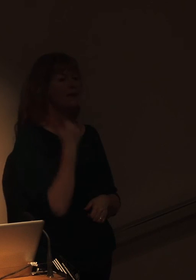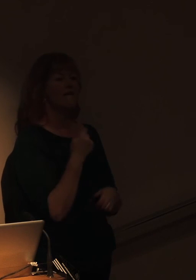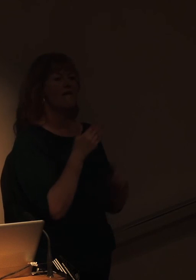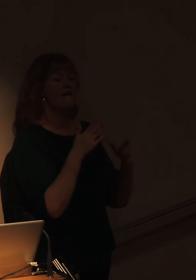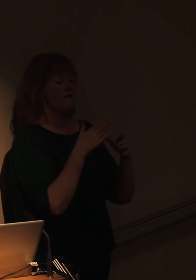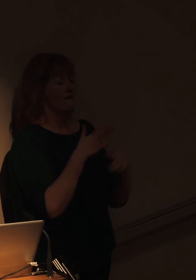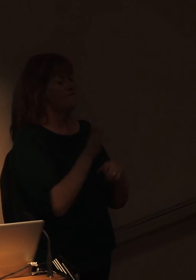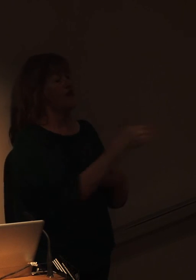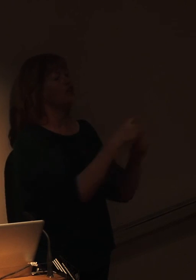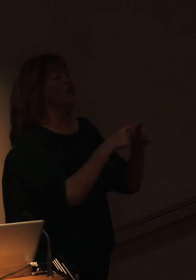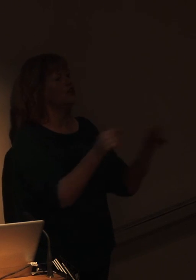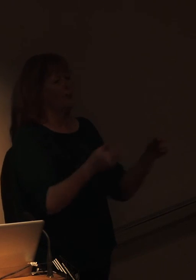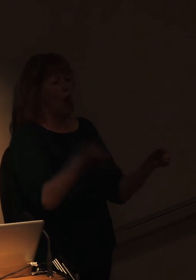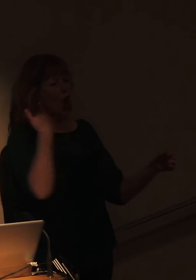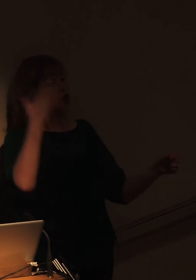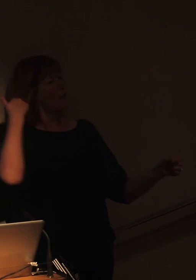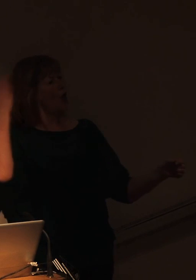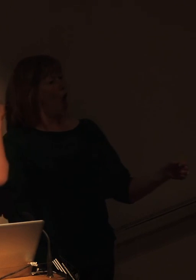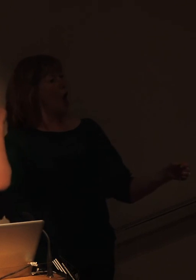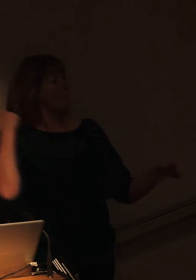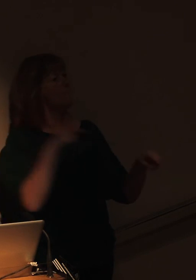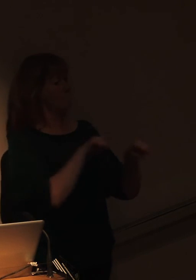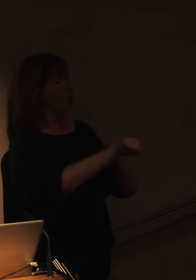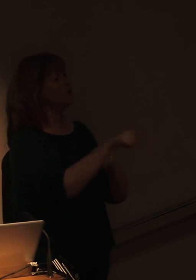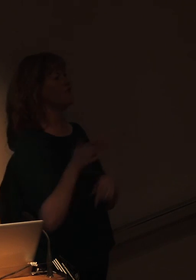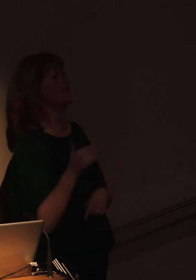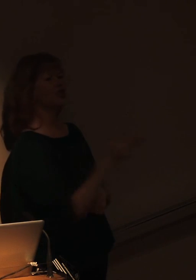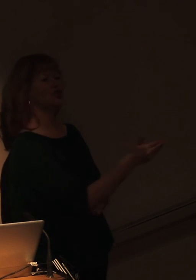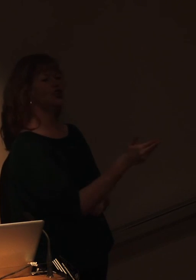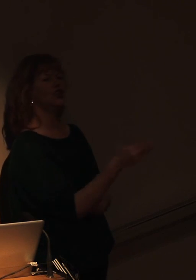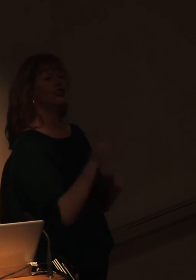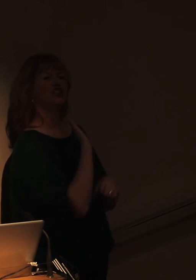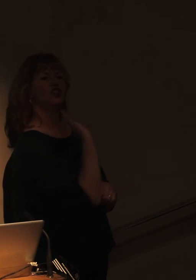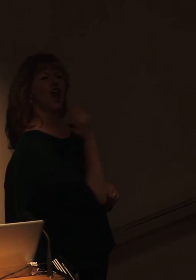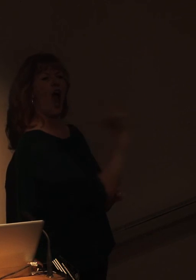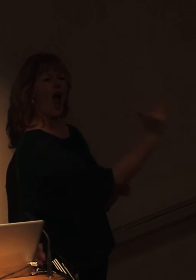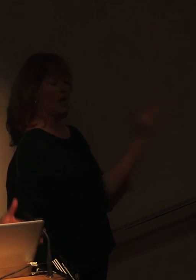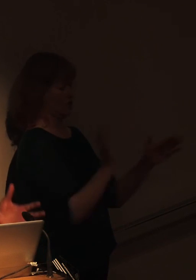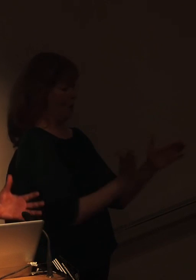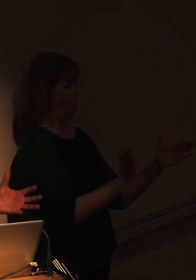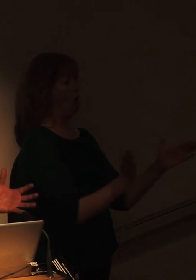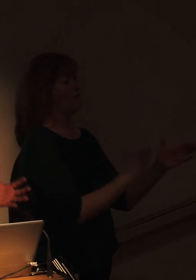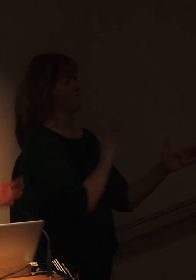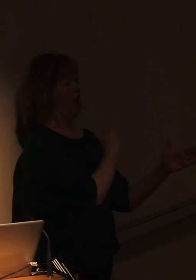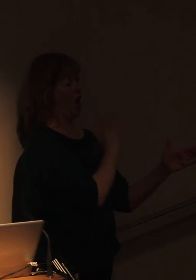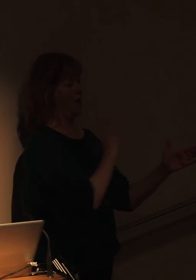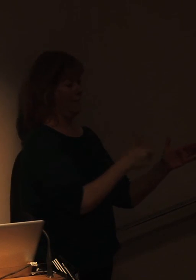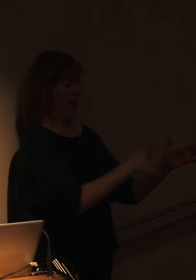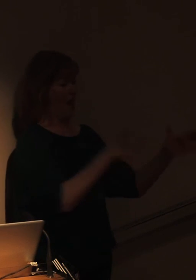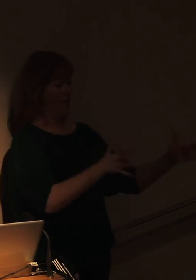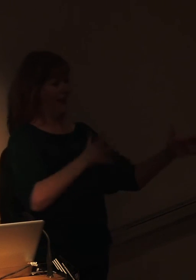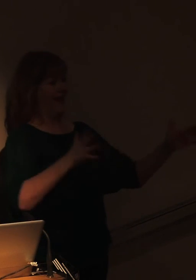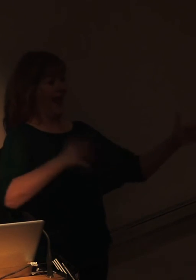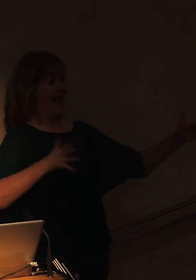the main type of fish we got at the fish and chip shop. Nothing wrong with small sharks. As sharks get bigger, the levels of